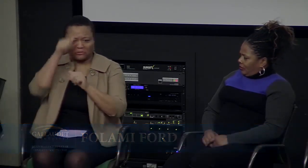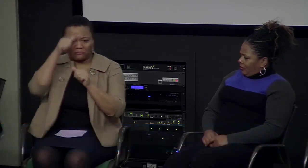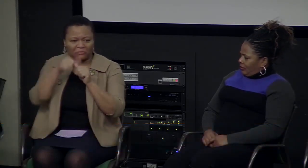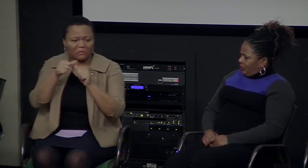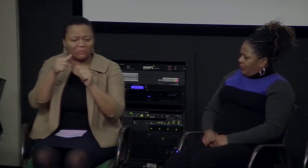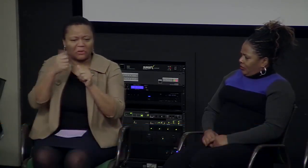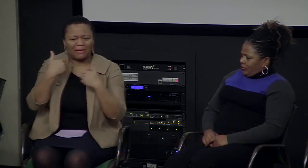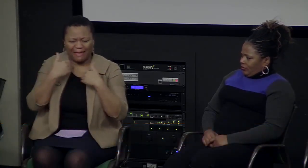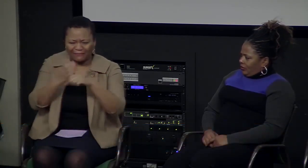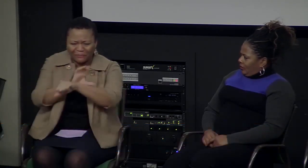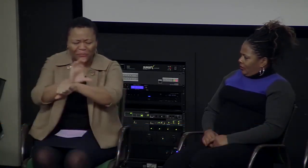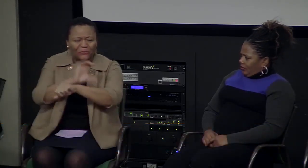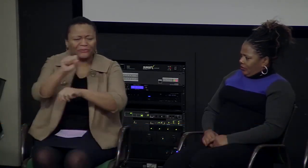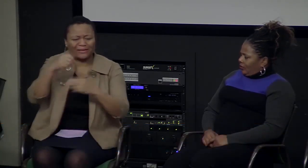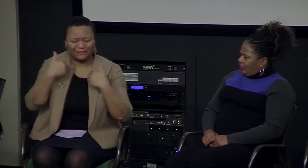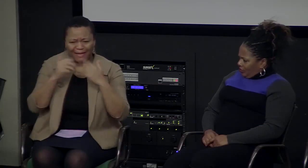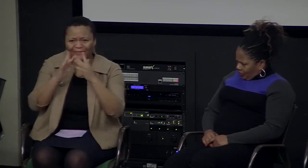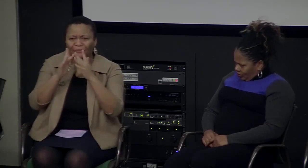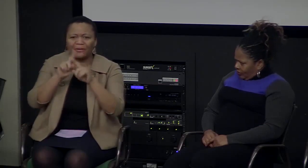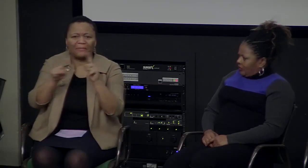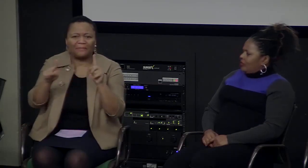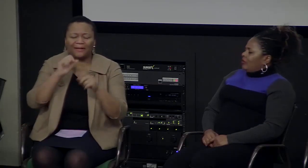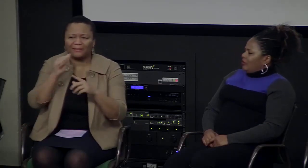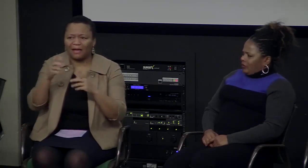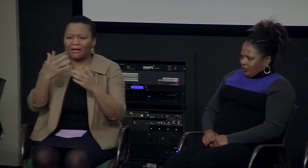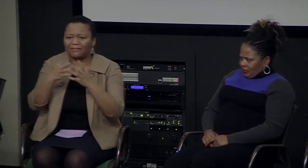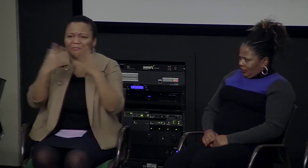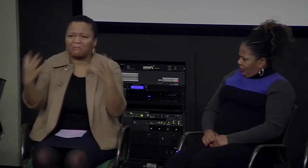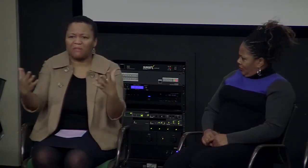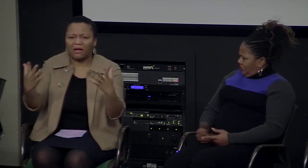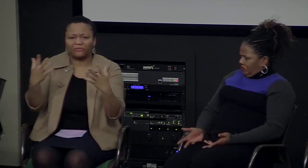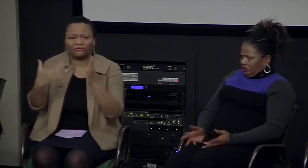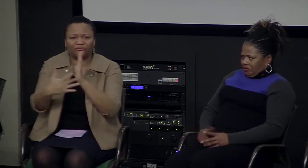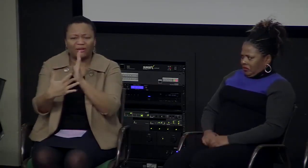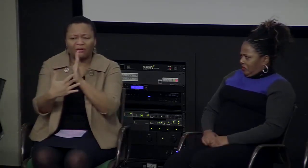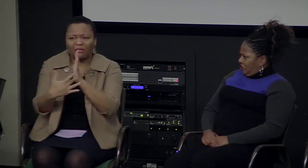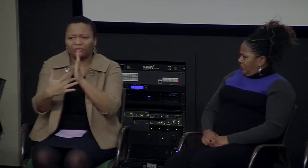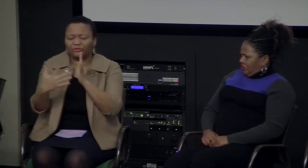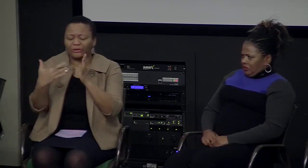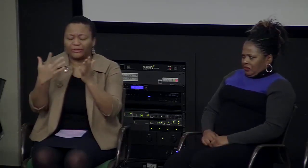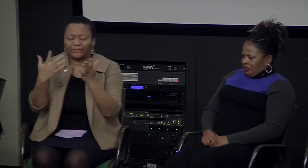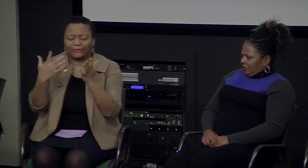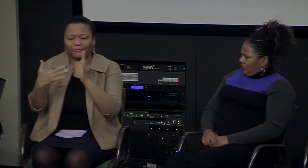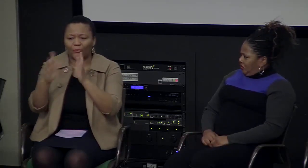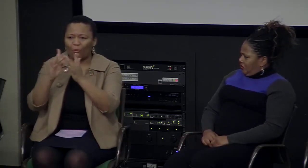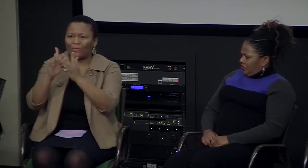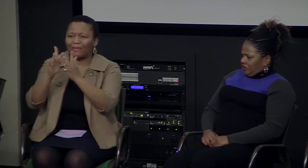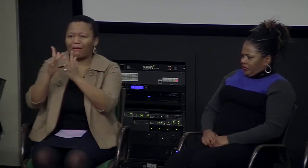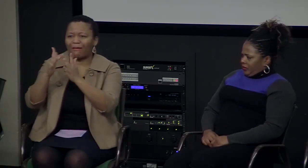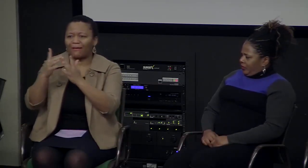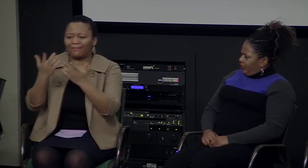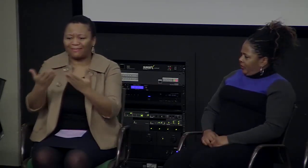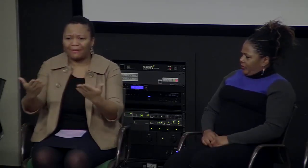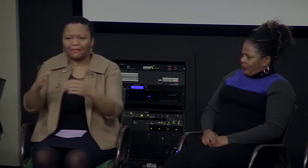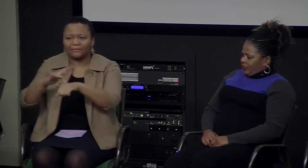is unlike what it was at the time that we were working we had computers and internet but it wasn't being used in the way that